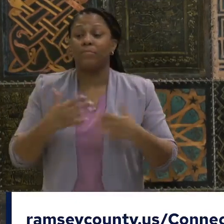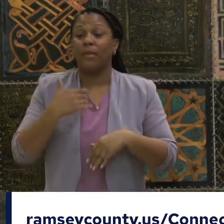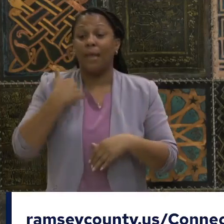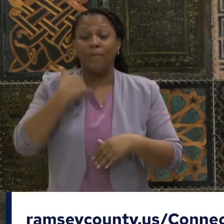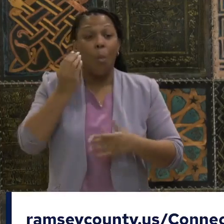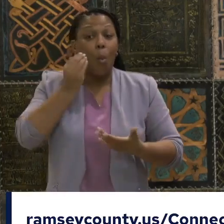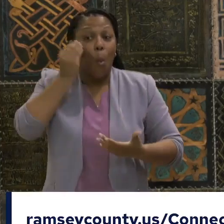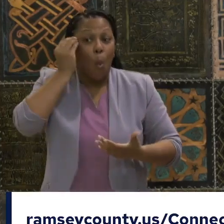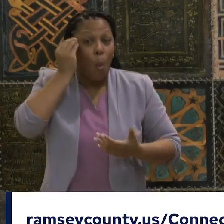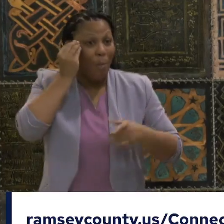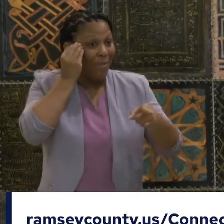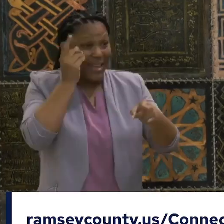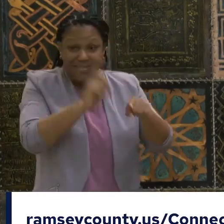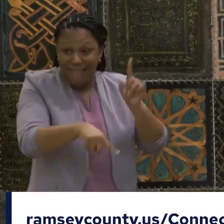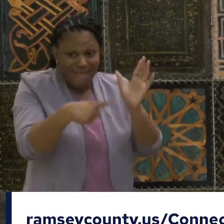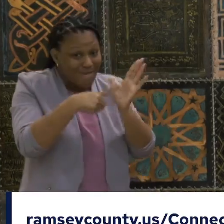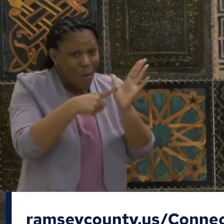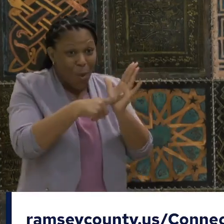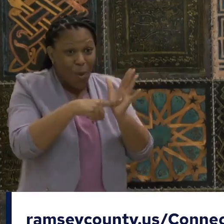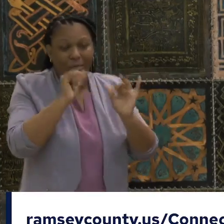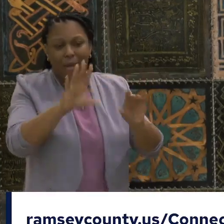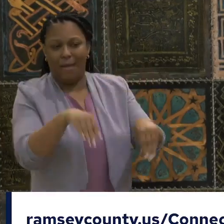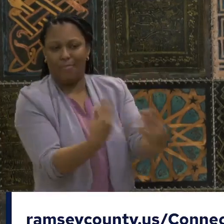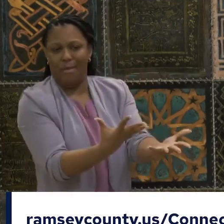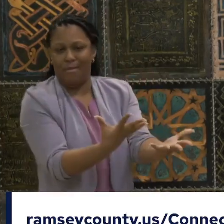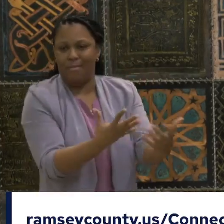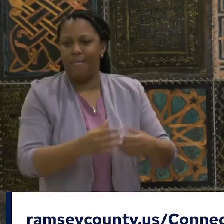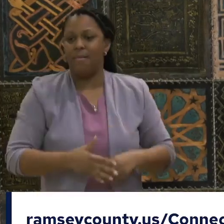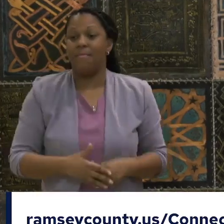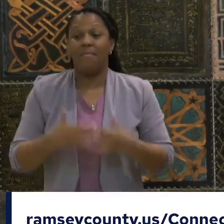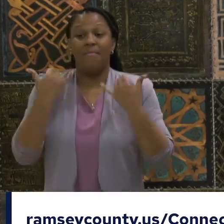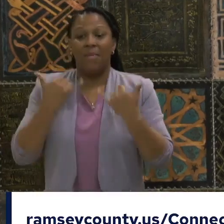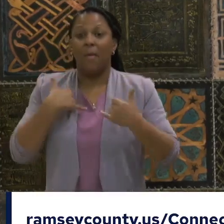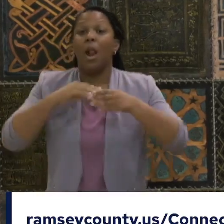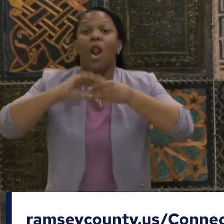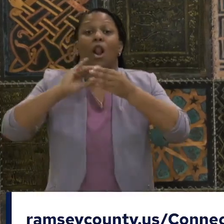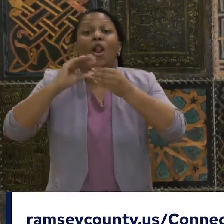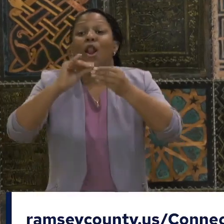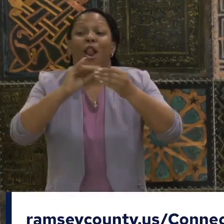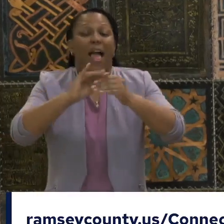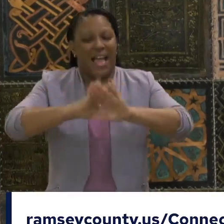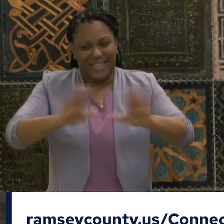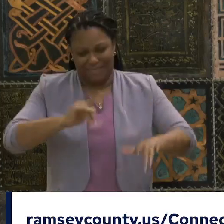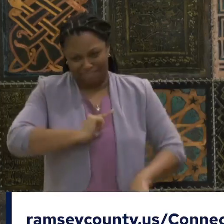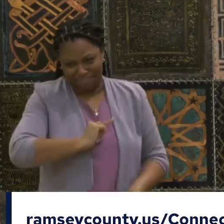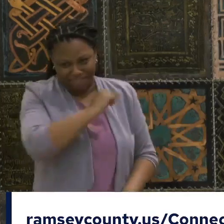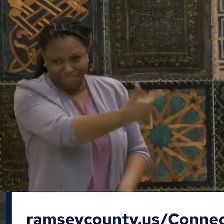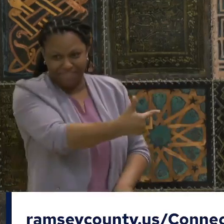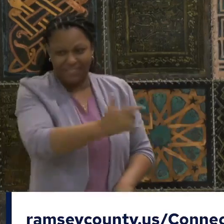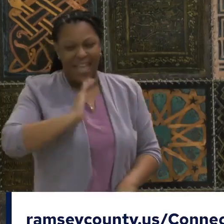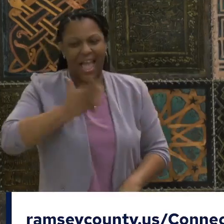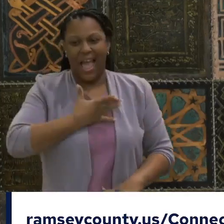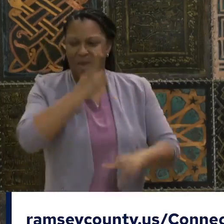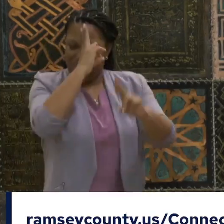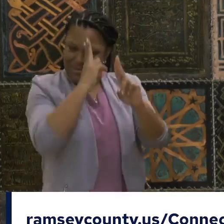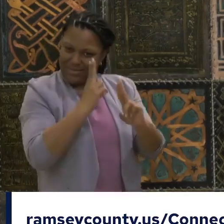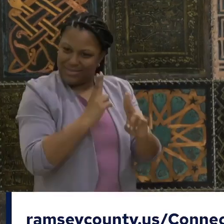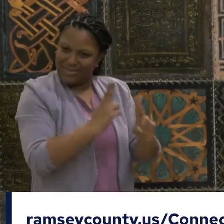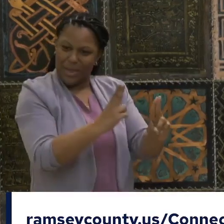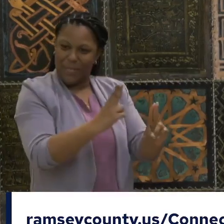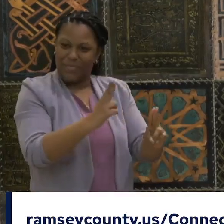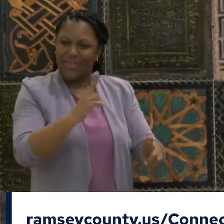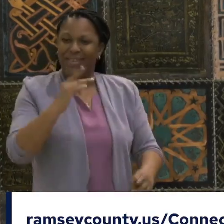so I'm not going to waste any more time and turn over to our great, great esteemed mayor, my friend, Melvin Carter.